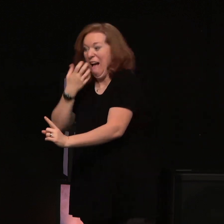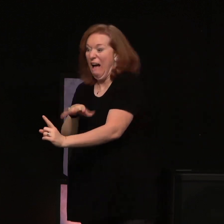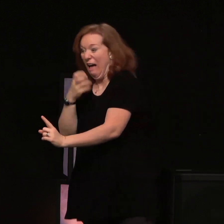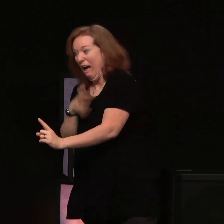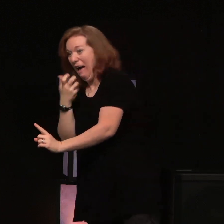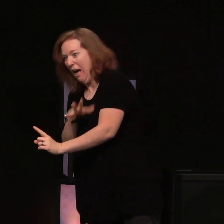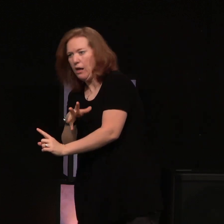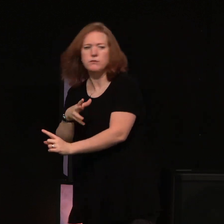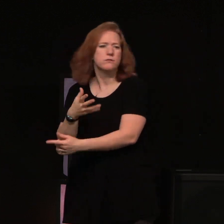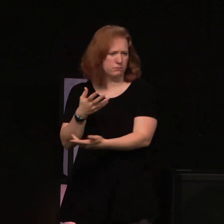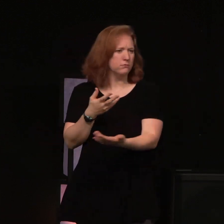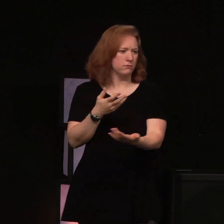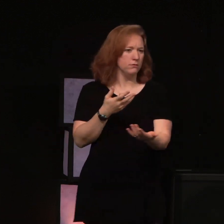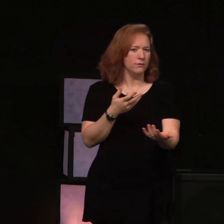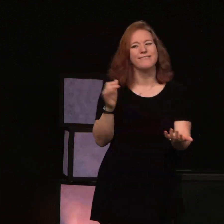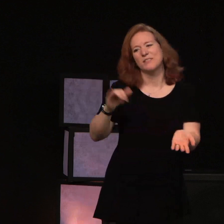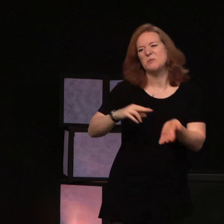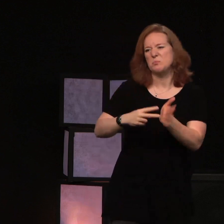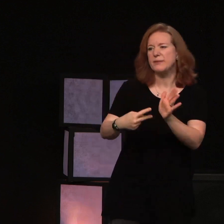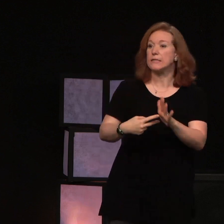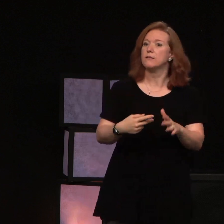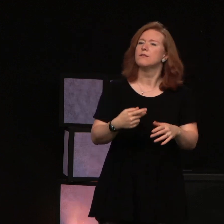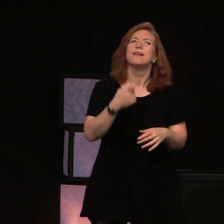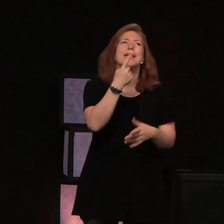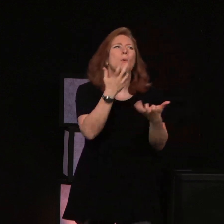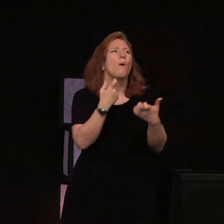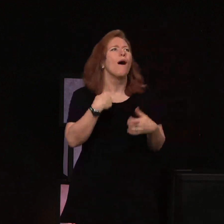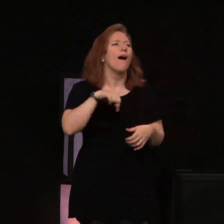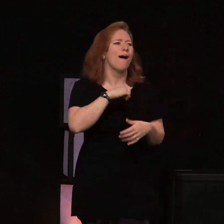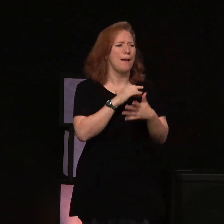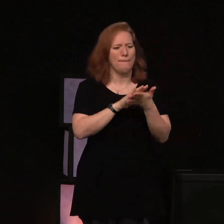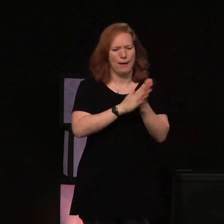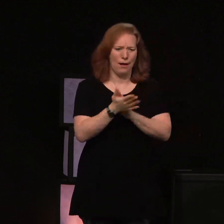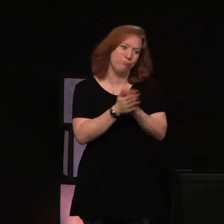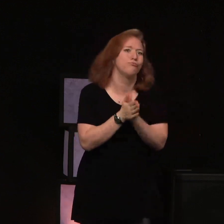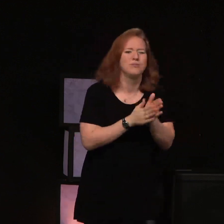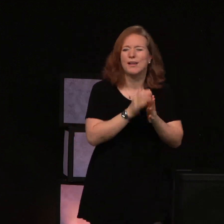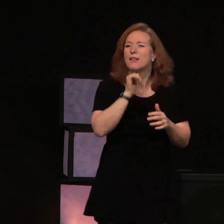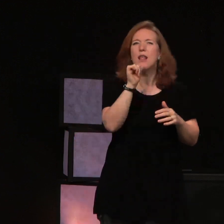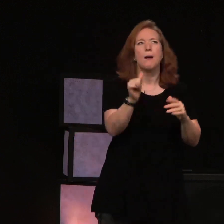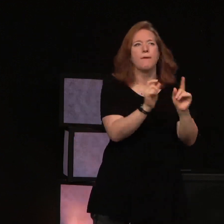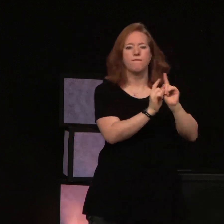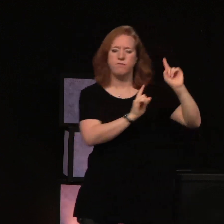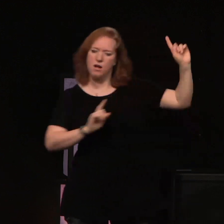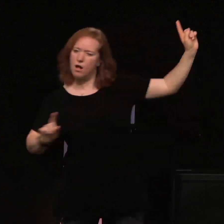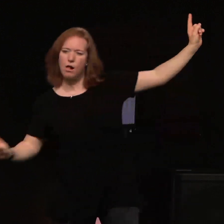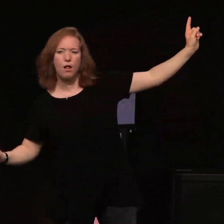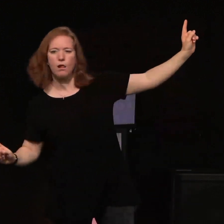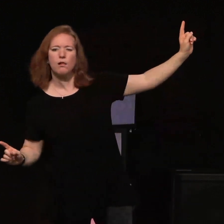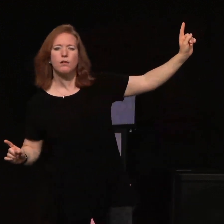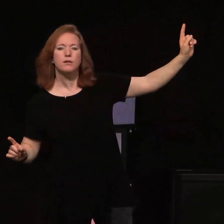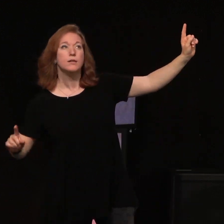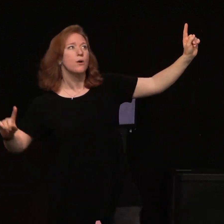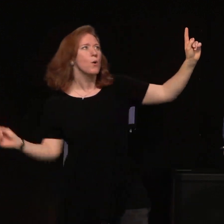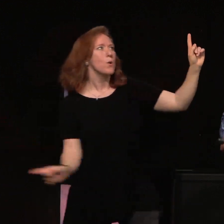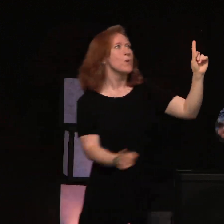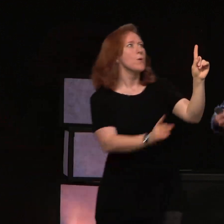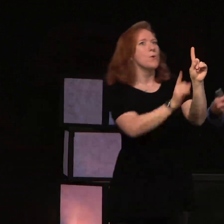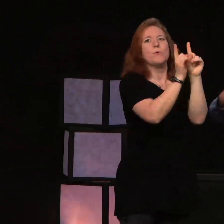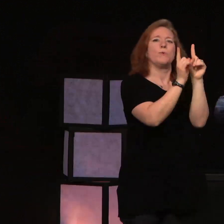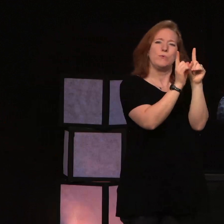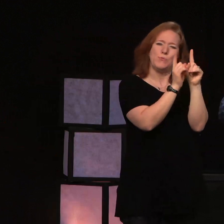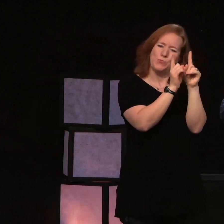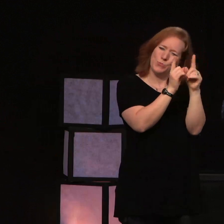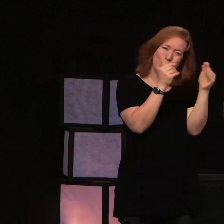hot, you're burning. It's like that. He wants us to not be way over here. He wants us to be right there with him,